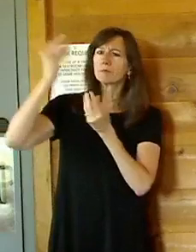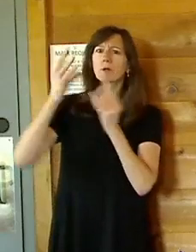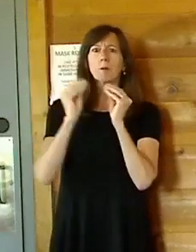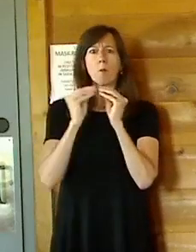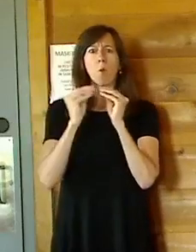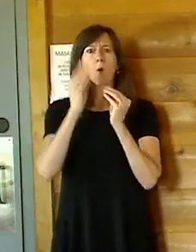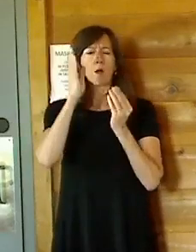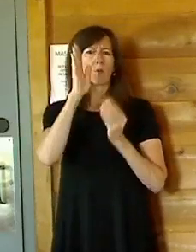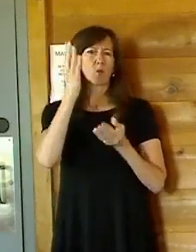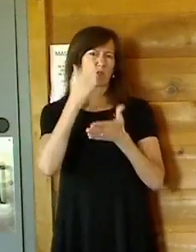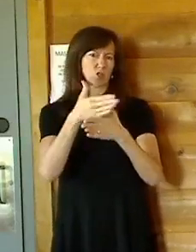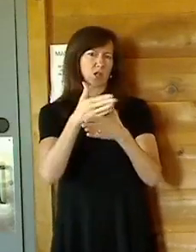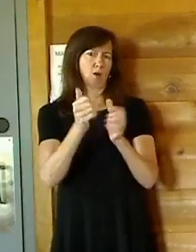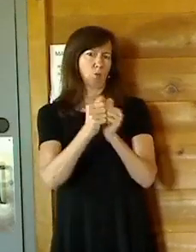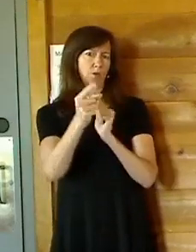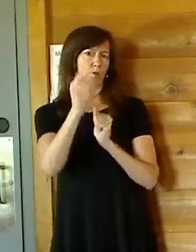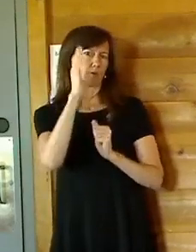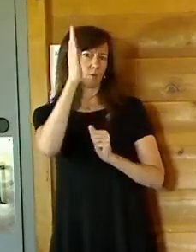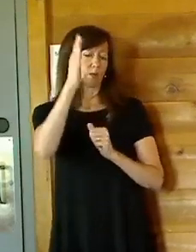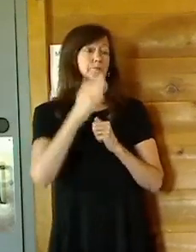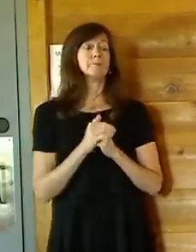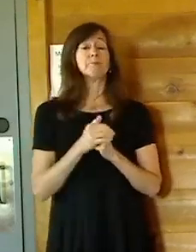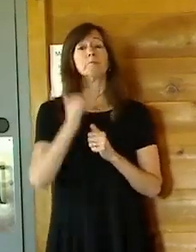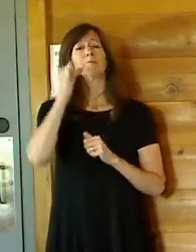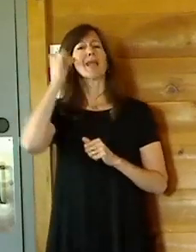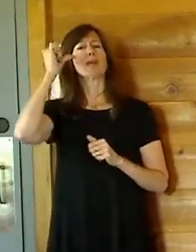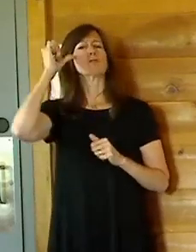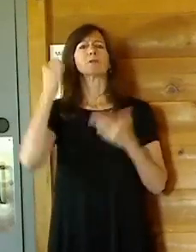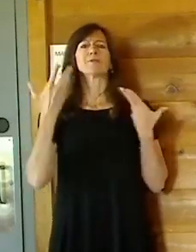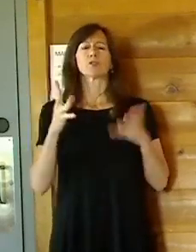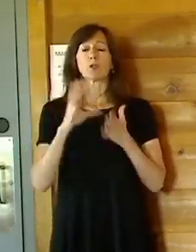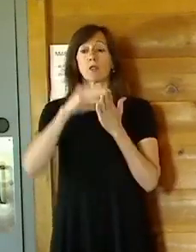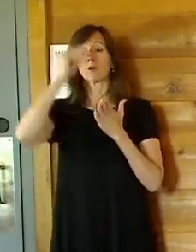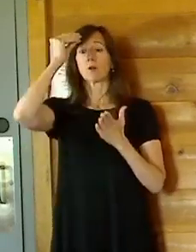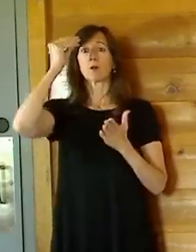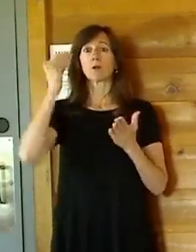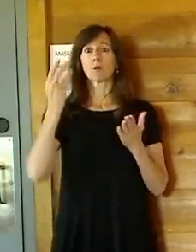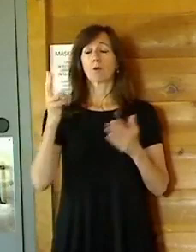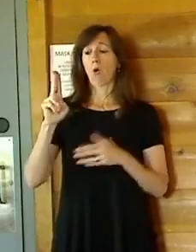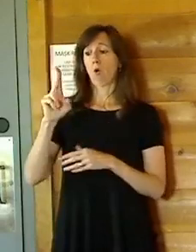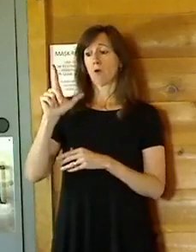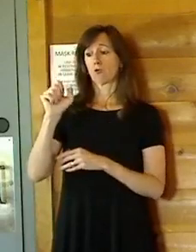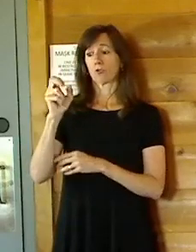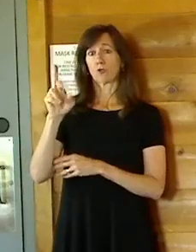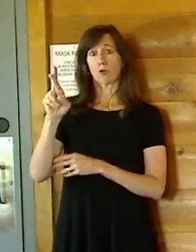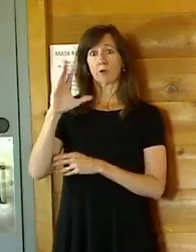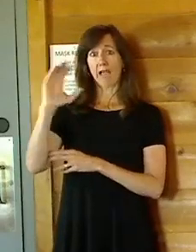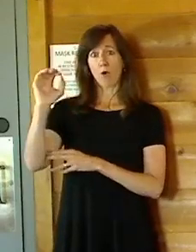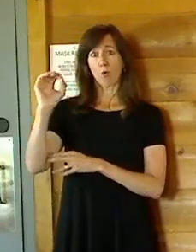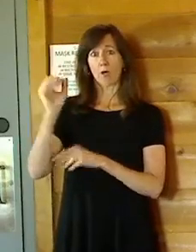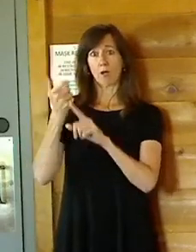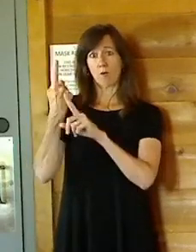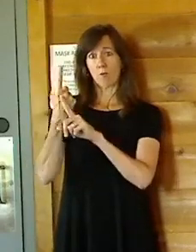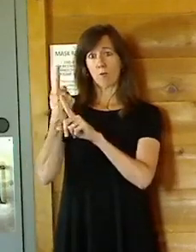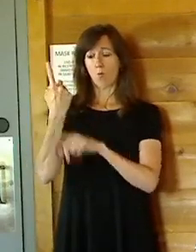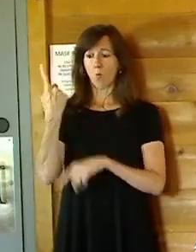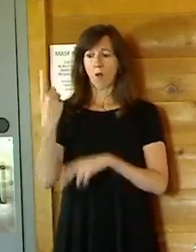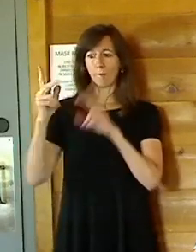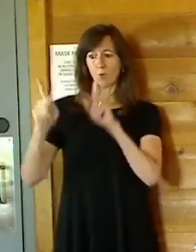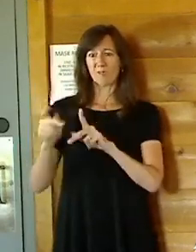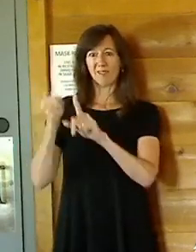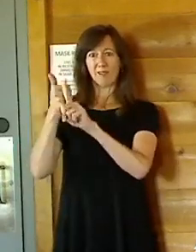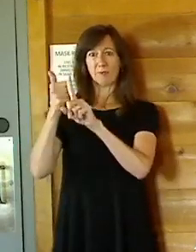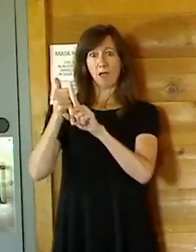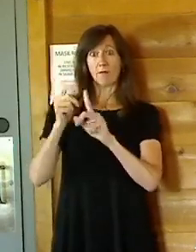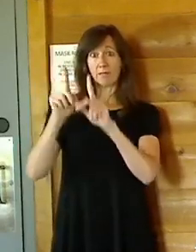sharing that with you, we did learn yesterday that one individual in Ulster County had tested positive for COVID with the